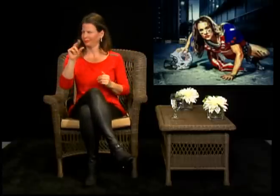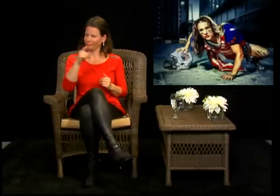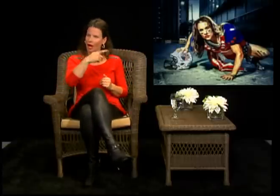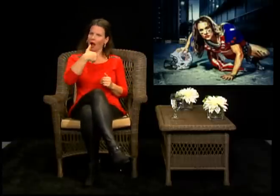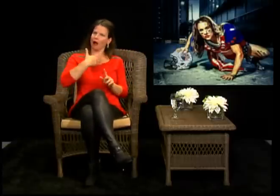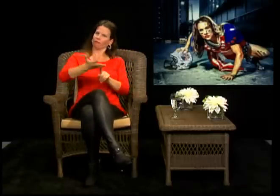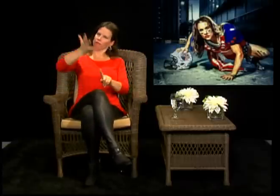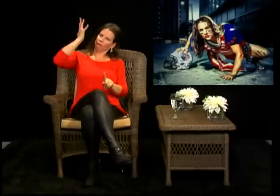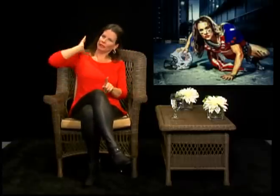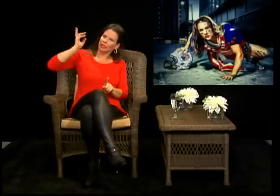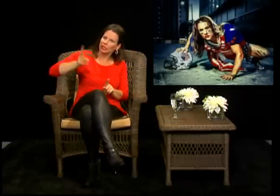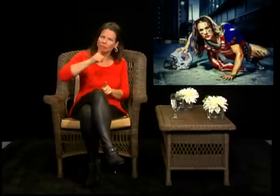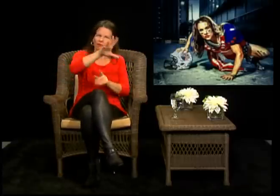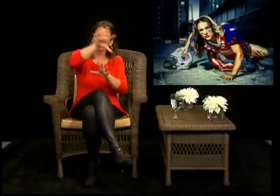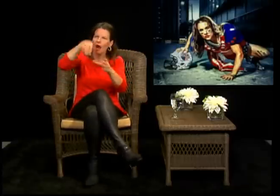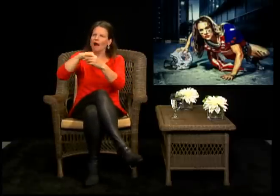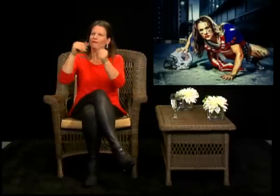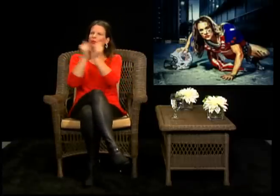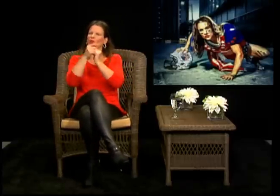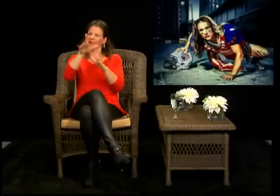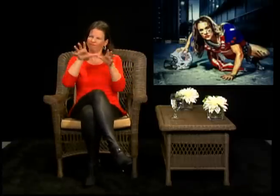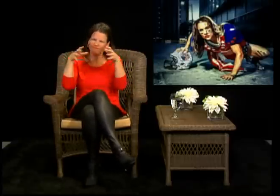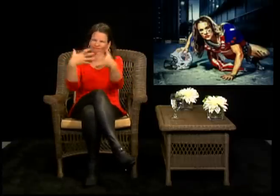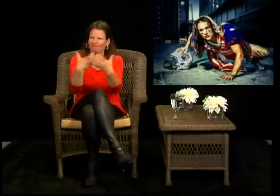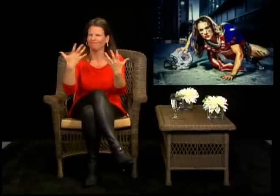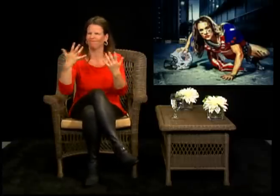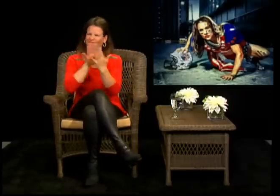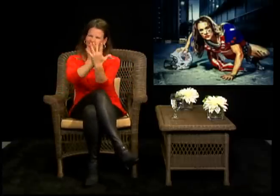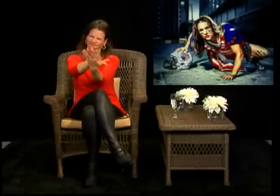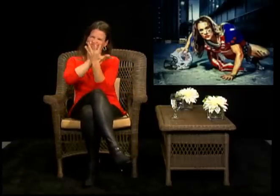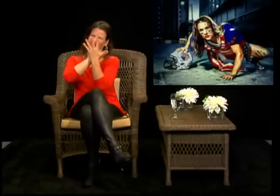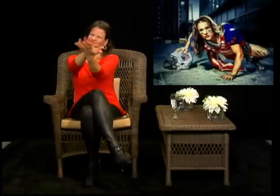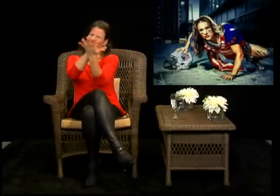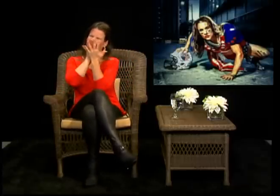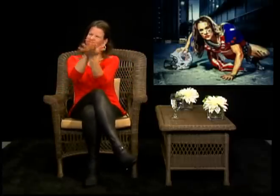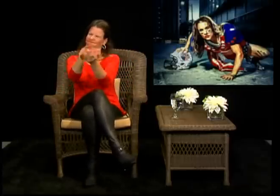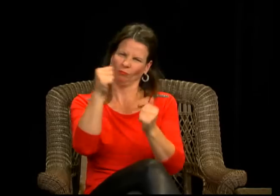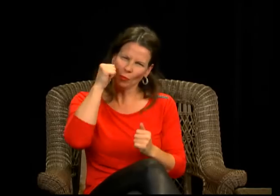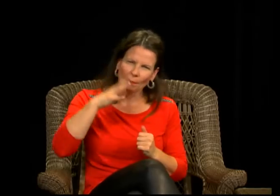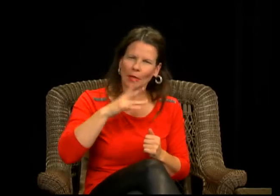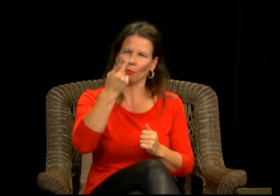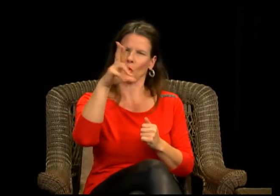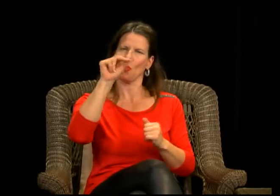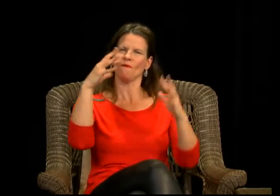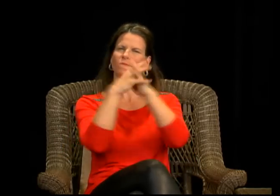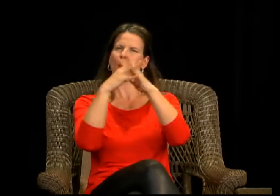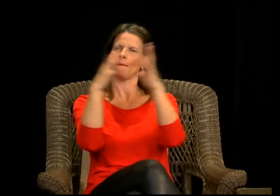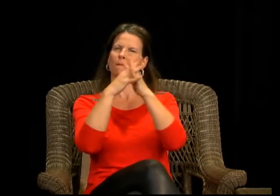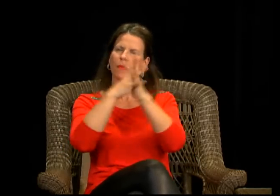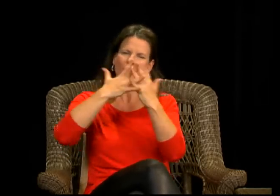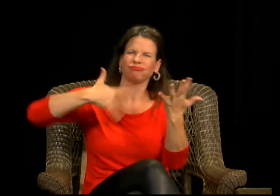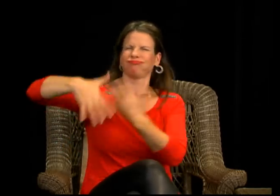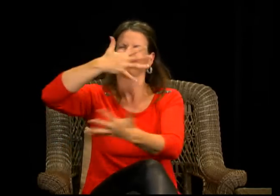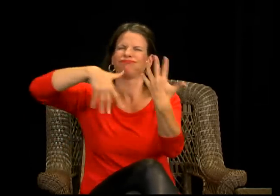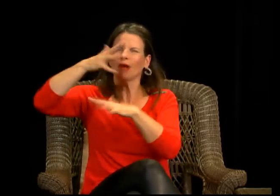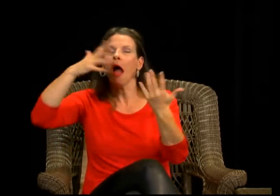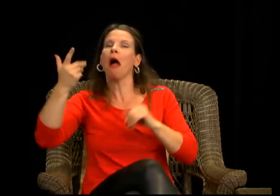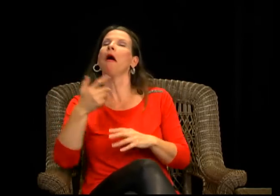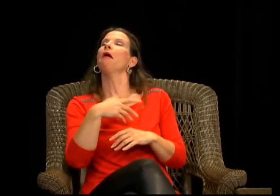and to even have that kind of goal to say i am going to go out there and be an assistant coach in